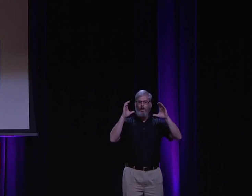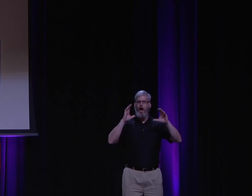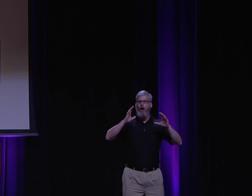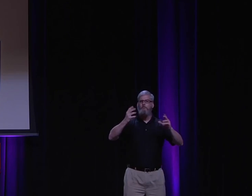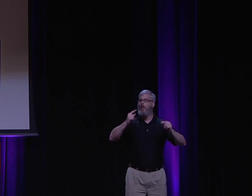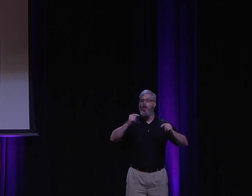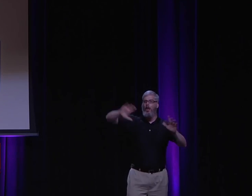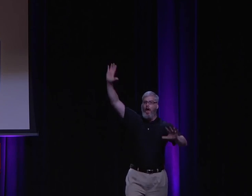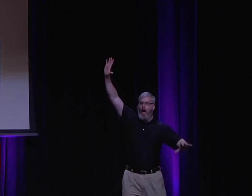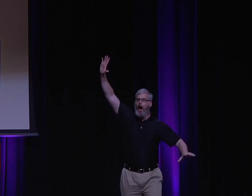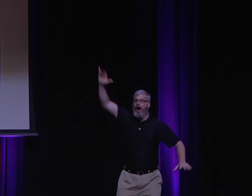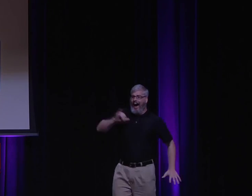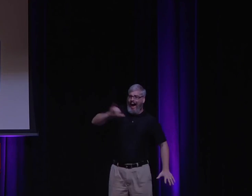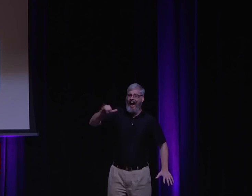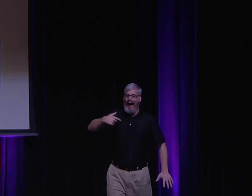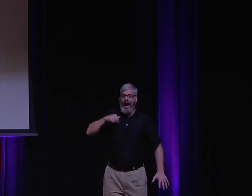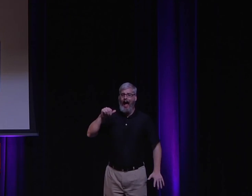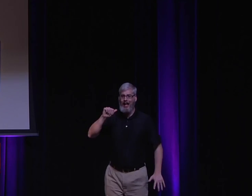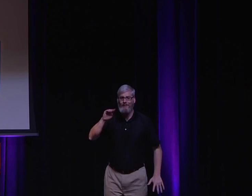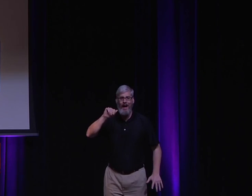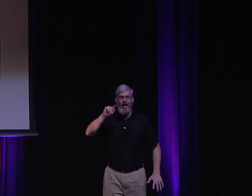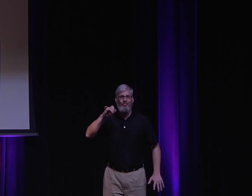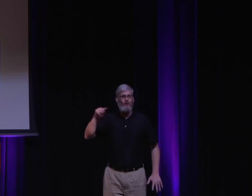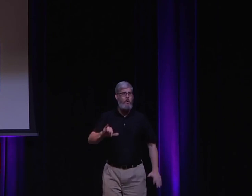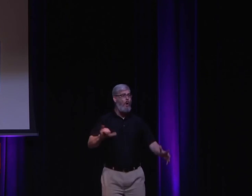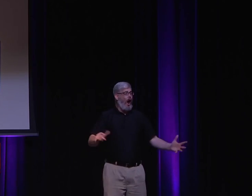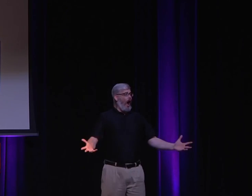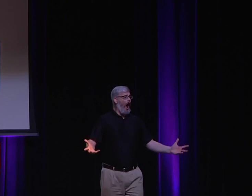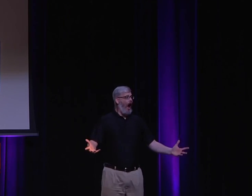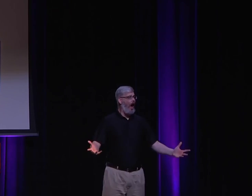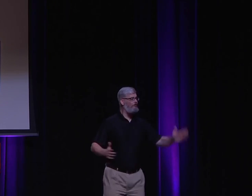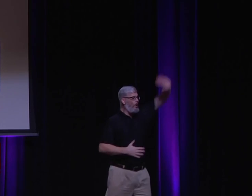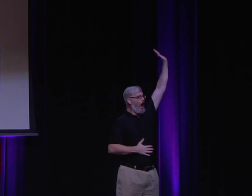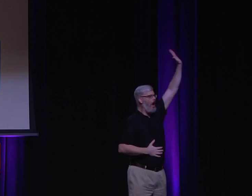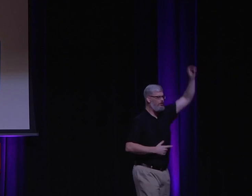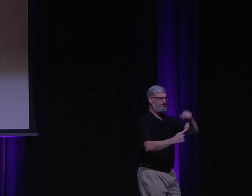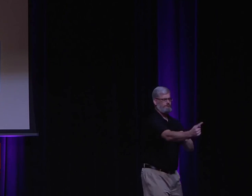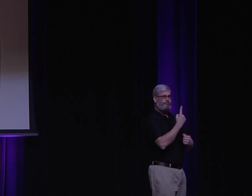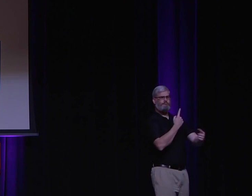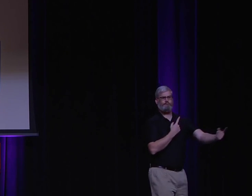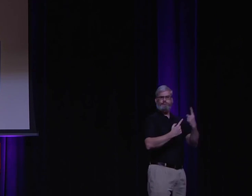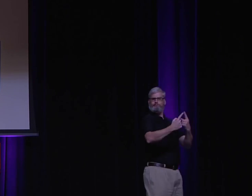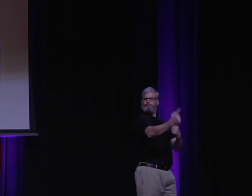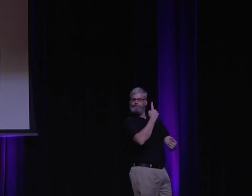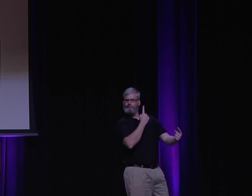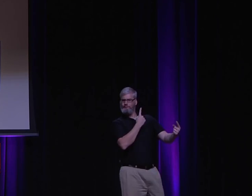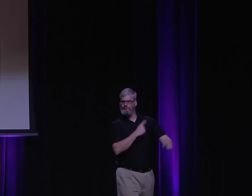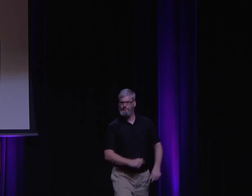And some wonderful things happened. And they said, wait, you're an atheist? Wait, I'm an atheist too. No, no, I don't believe